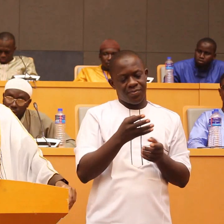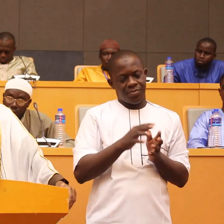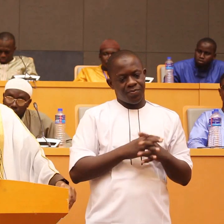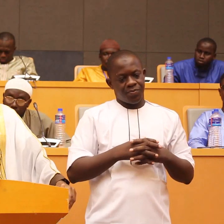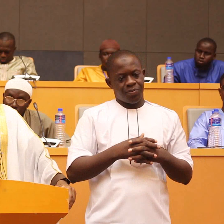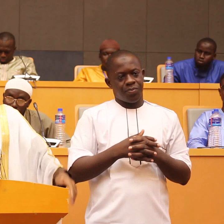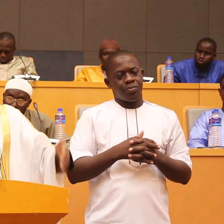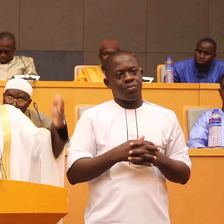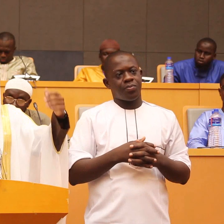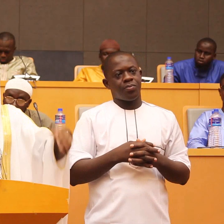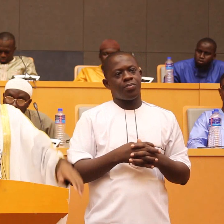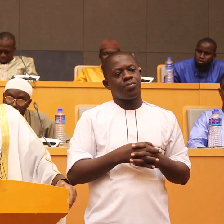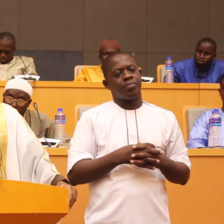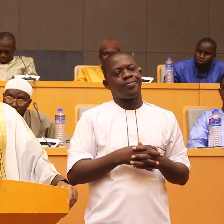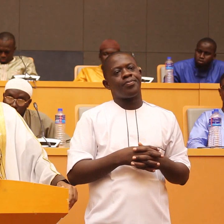should